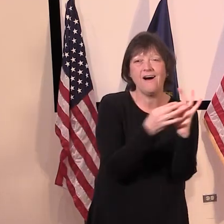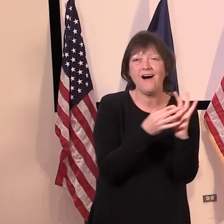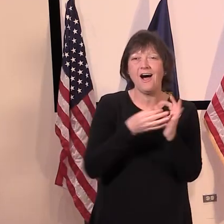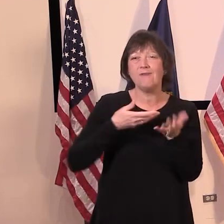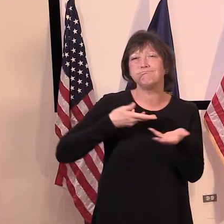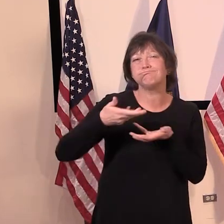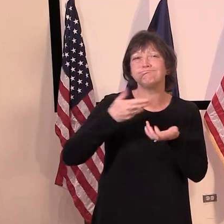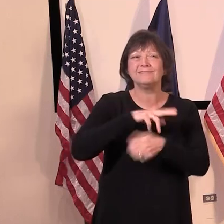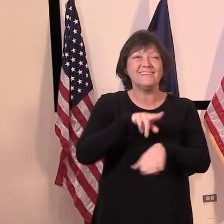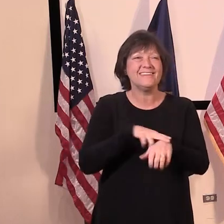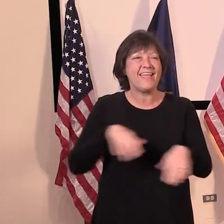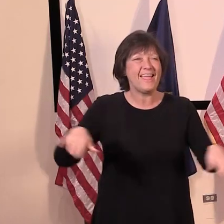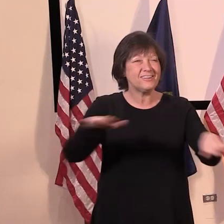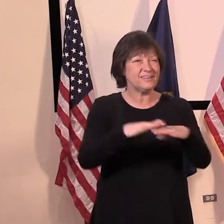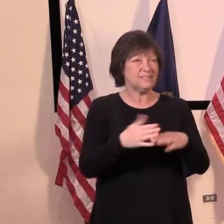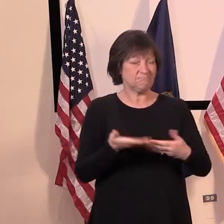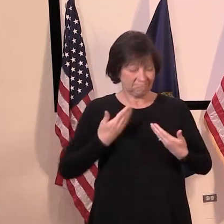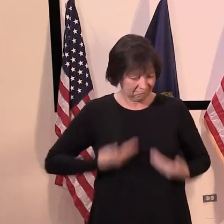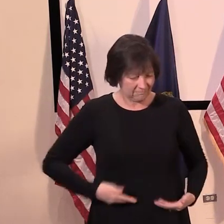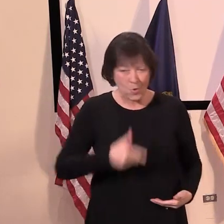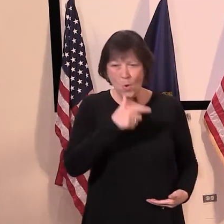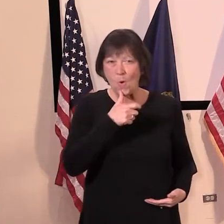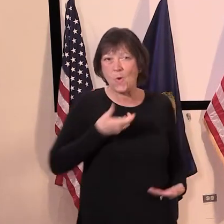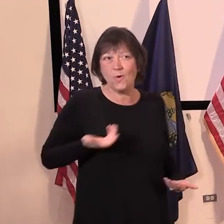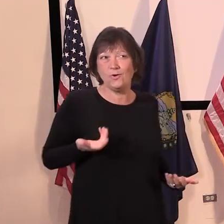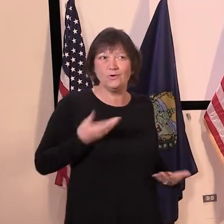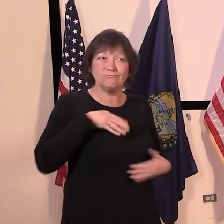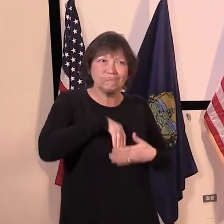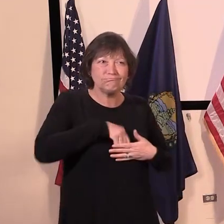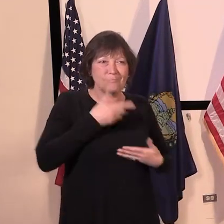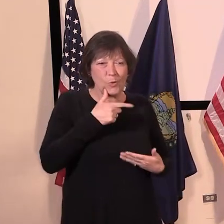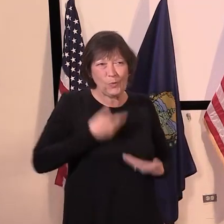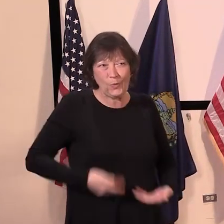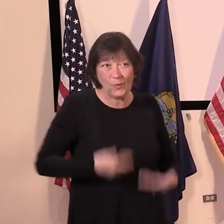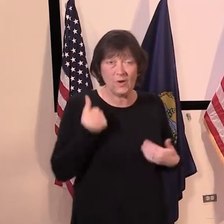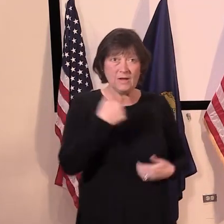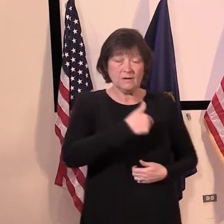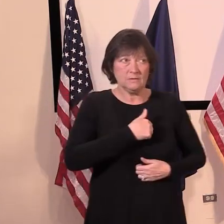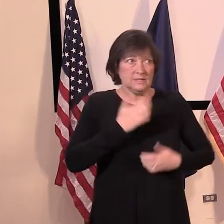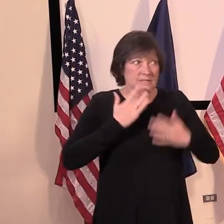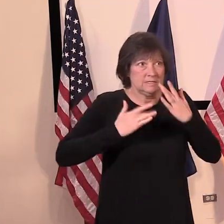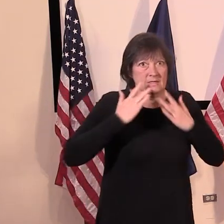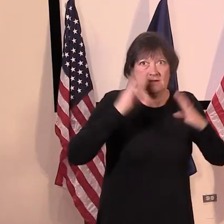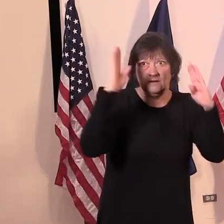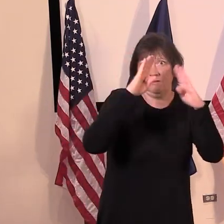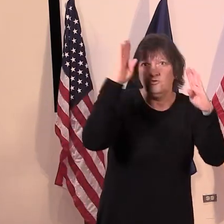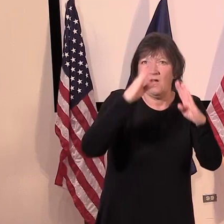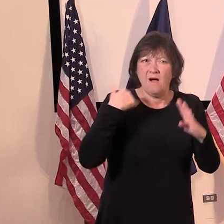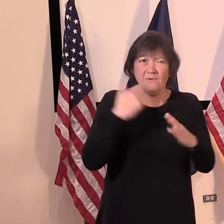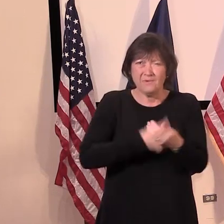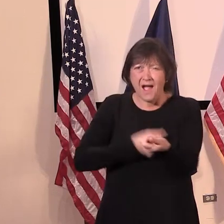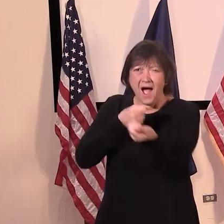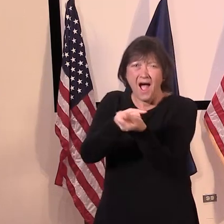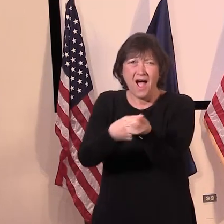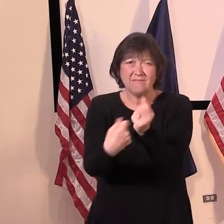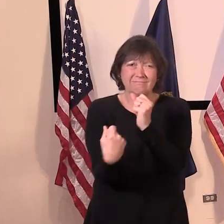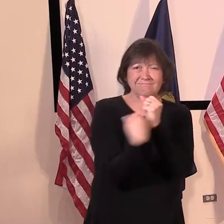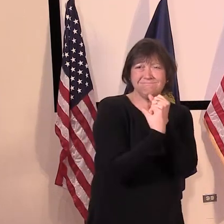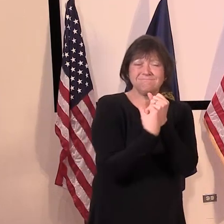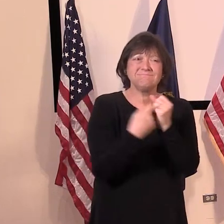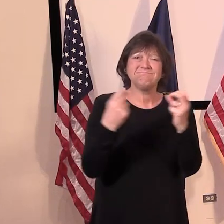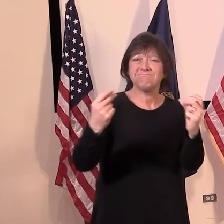But I think it's just how we're built. And I think when we're in trouble, we band together and try and do the right thing. So